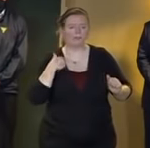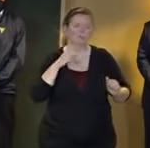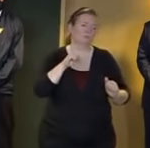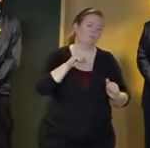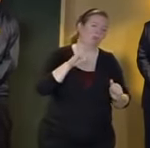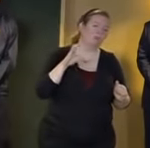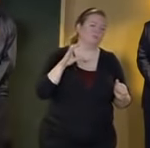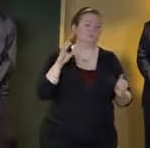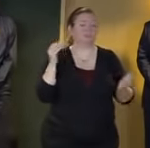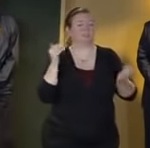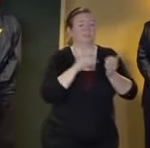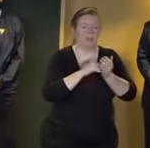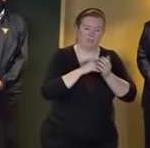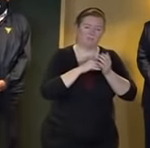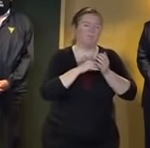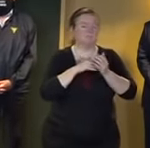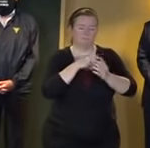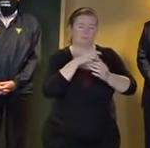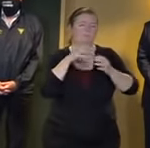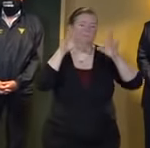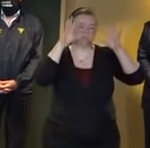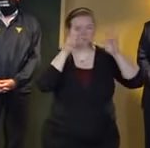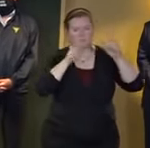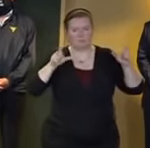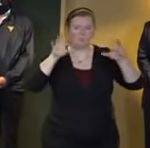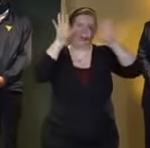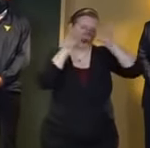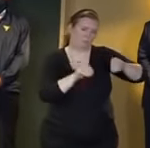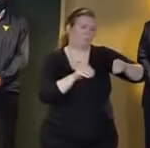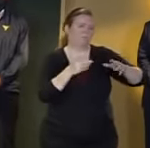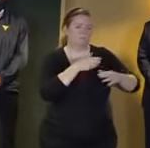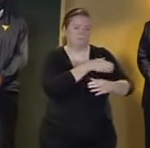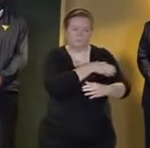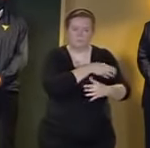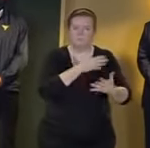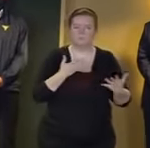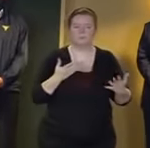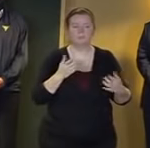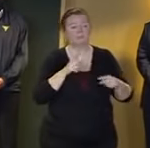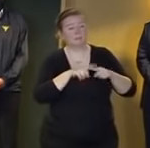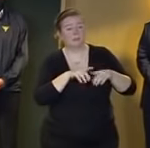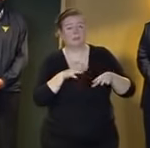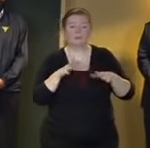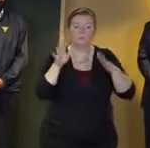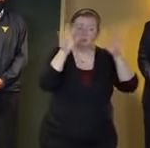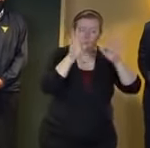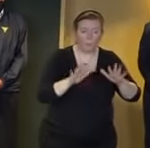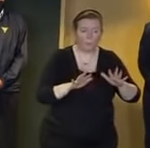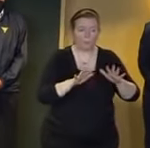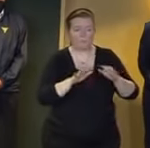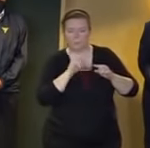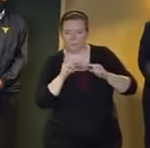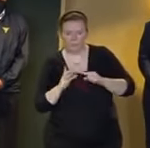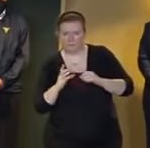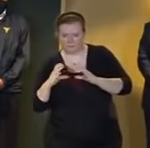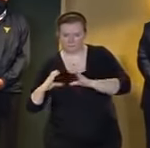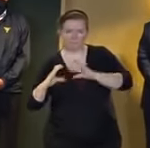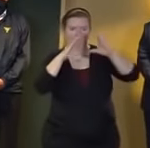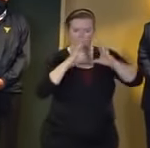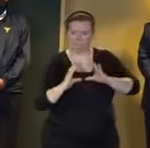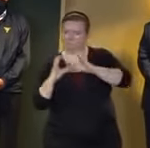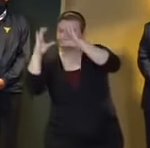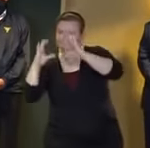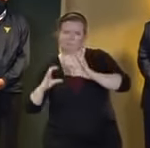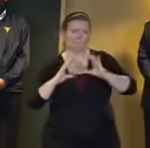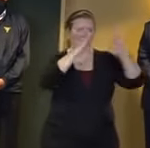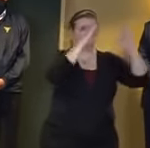outages due to this storm again it all depends on the track of this storm and it all depends on wind